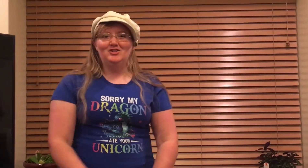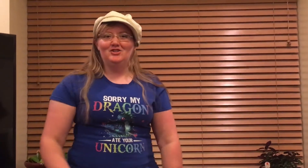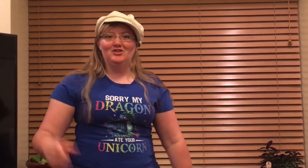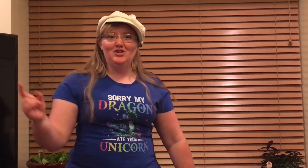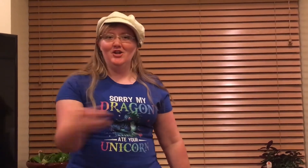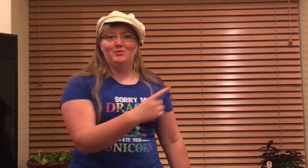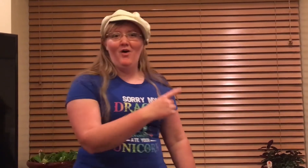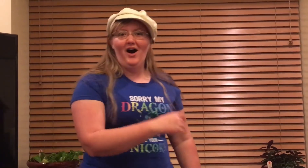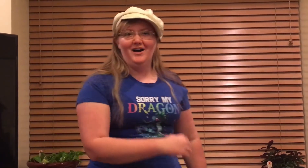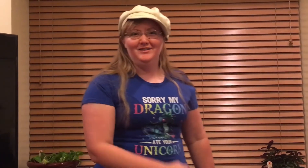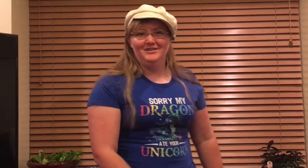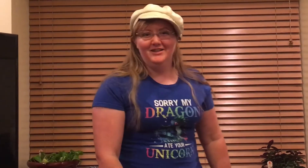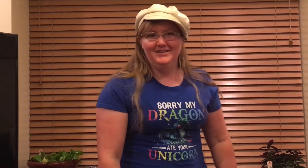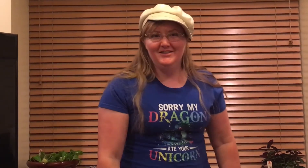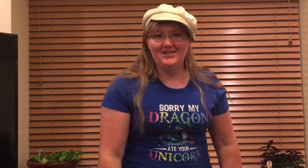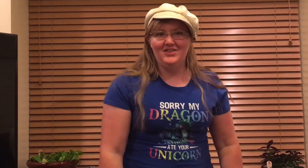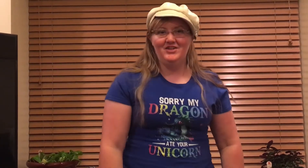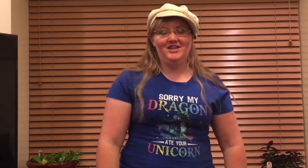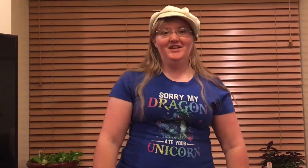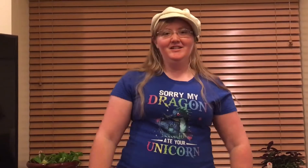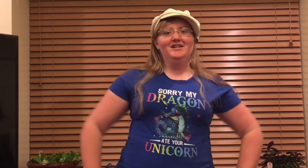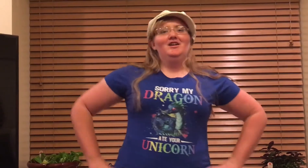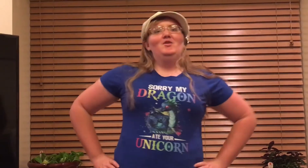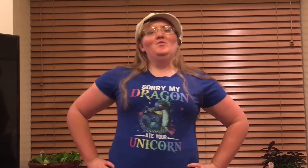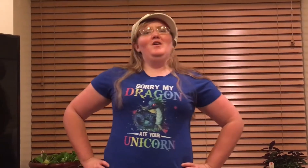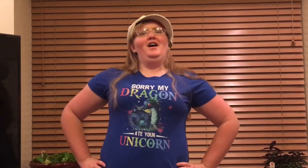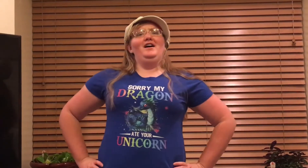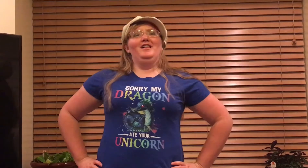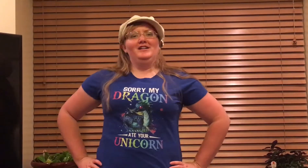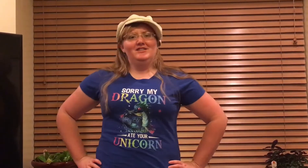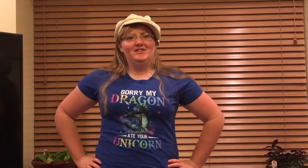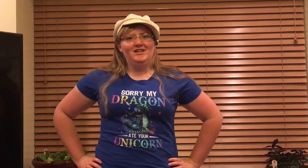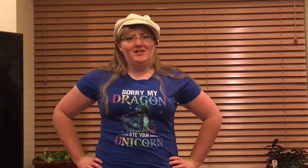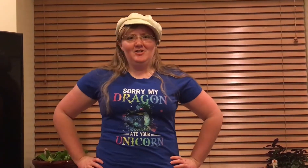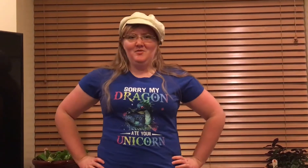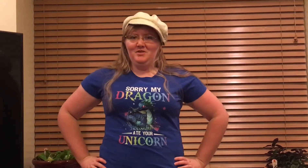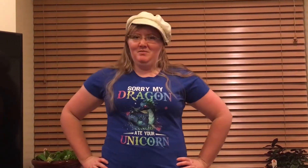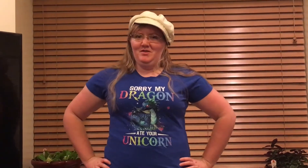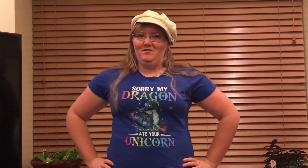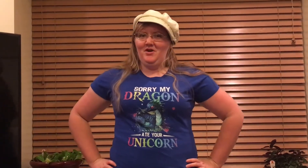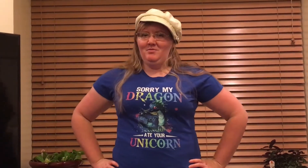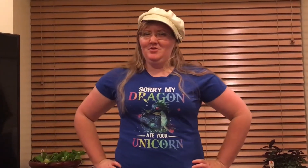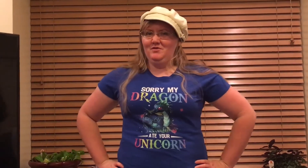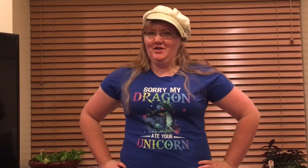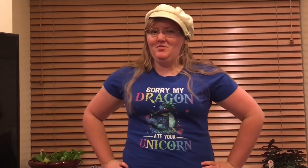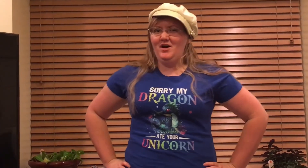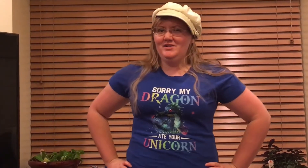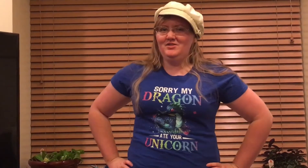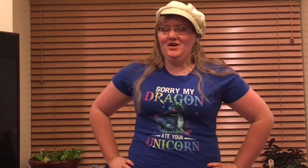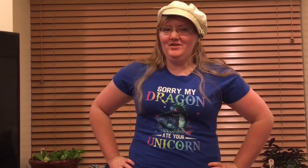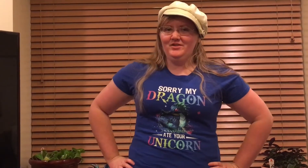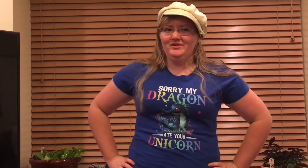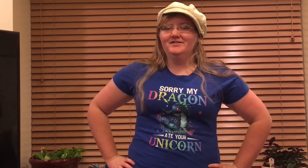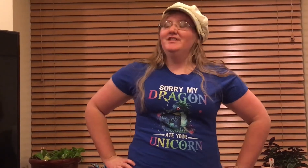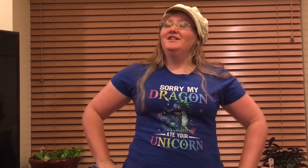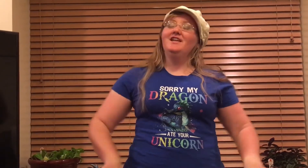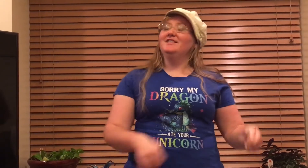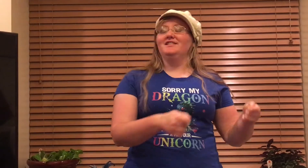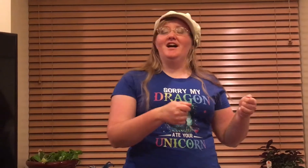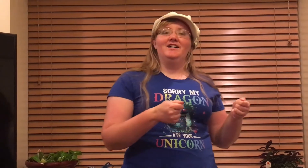Good one, said the king. Well, I see that you must be the farmer's very wise daughter. Yes, sire,